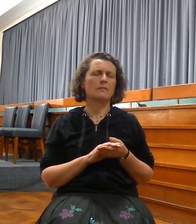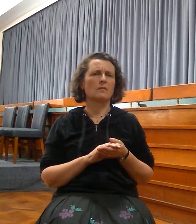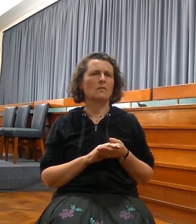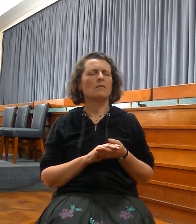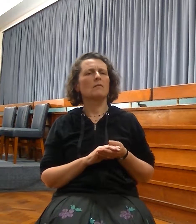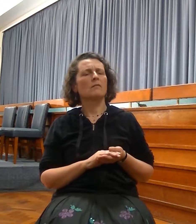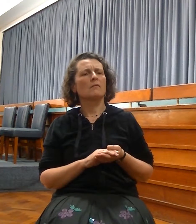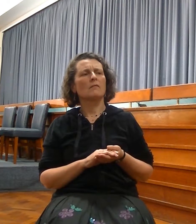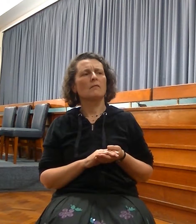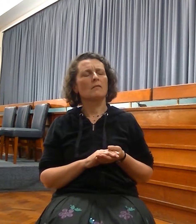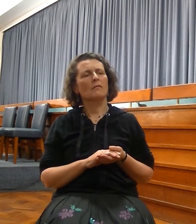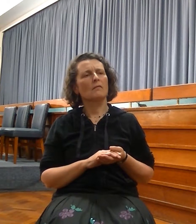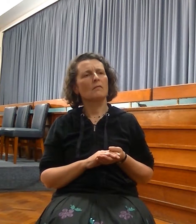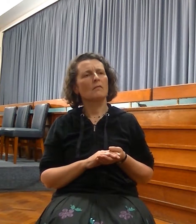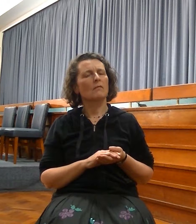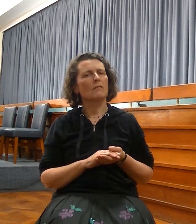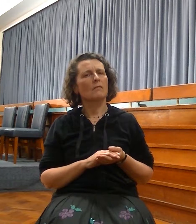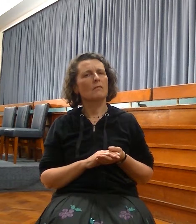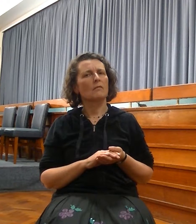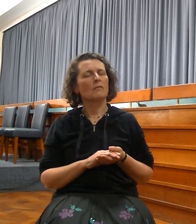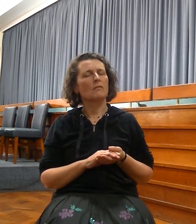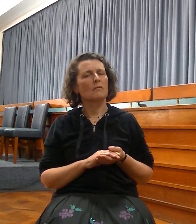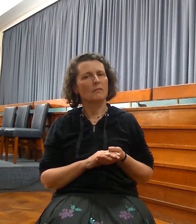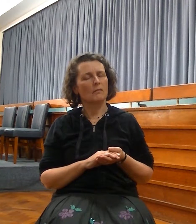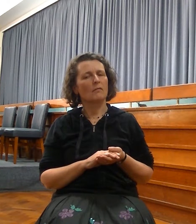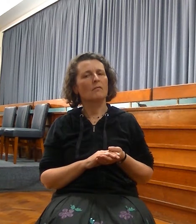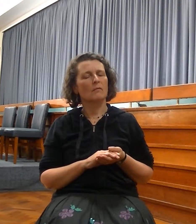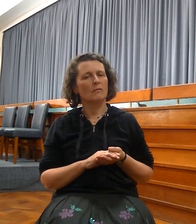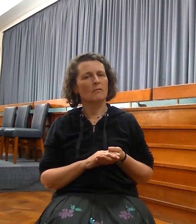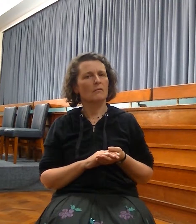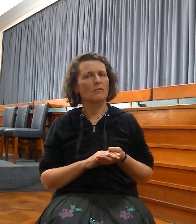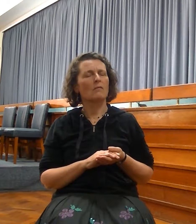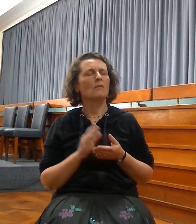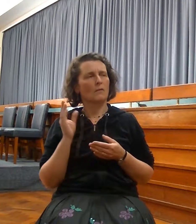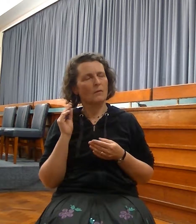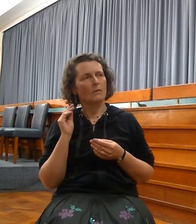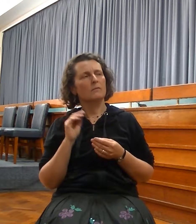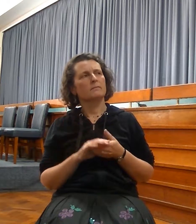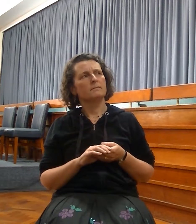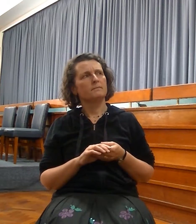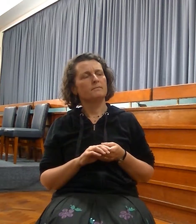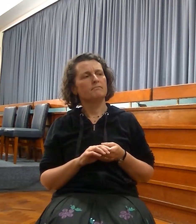And I hope everybody understands this. So, if you're familiar with this, forgive me if I repeat it.